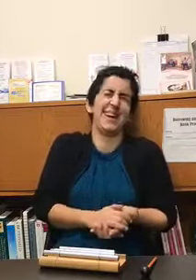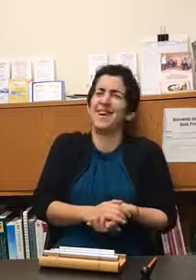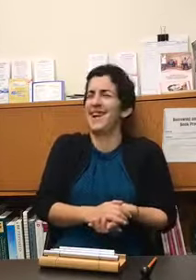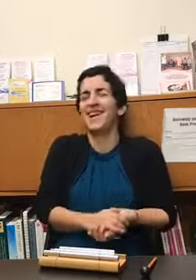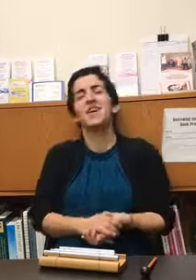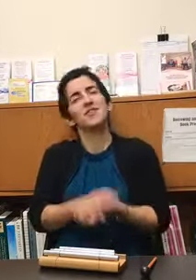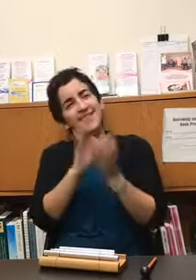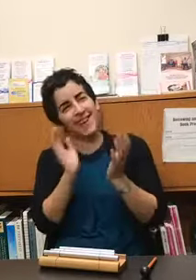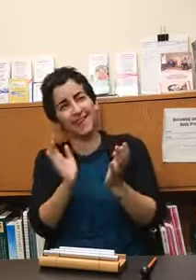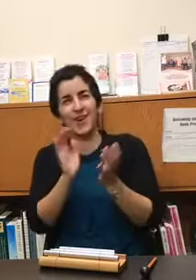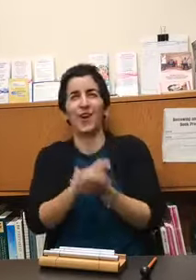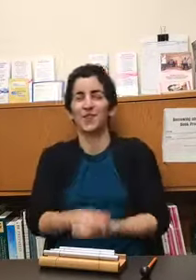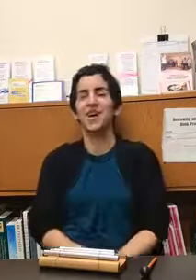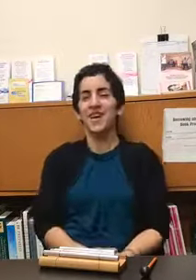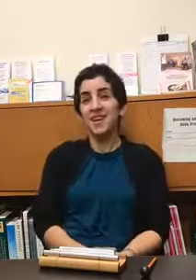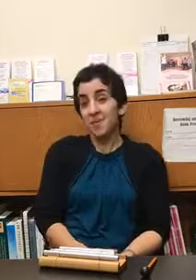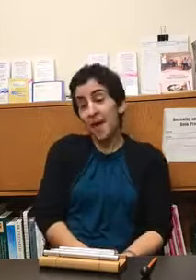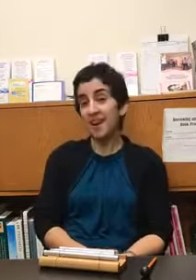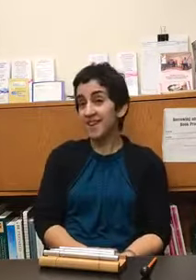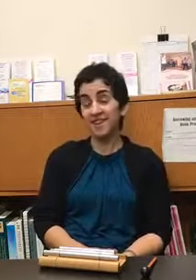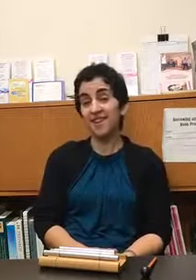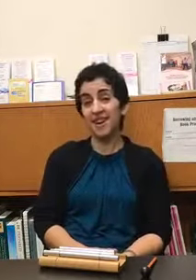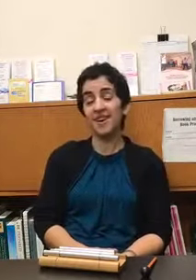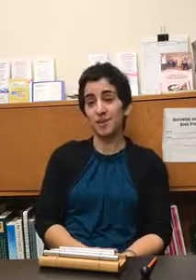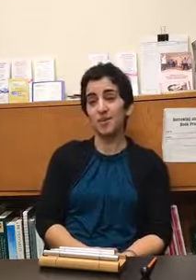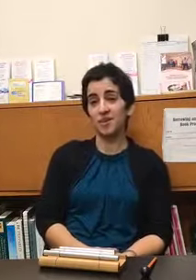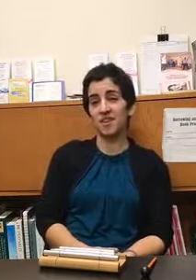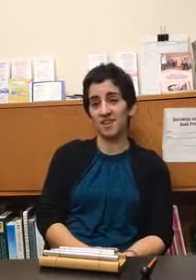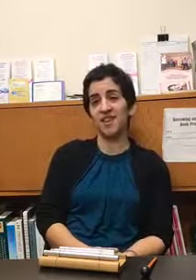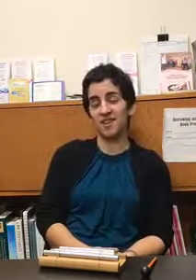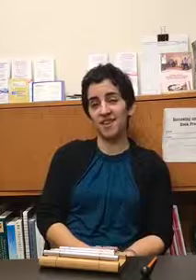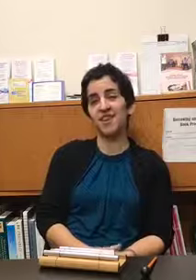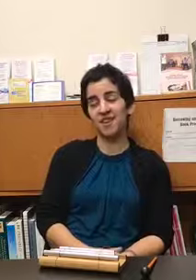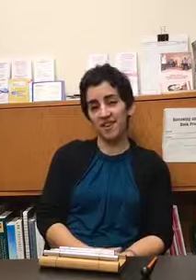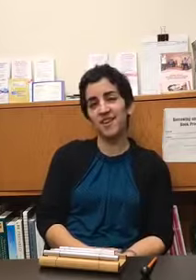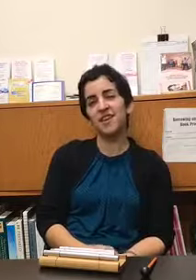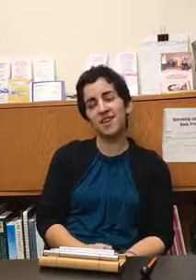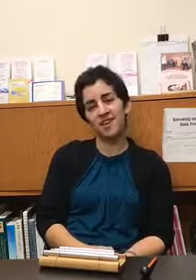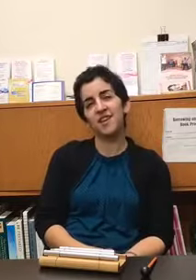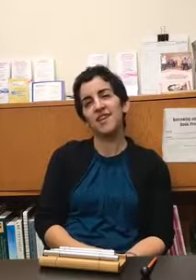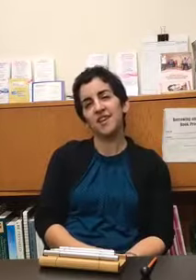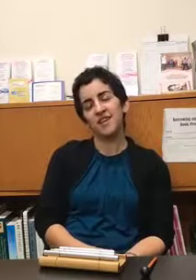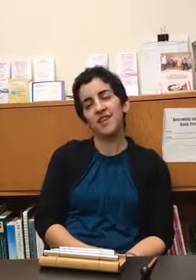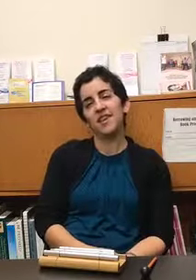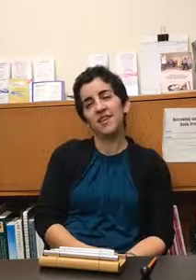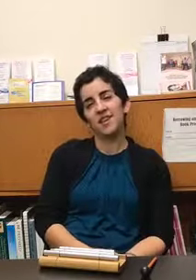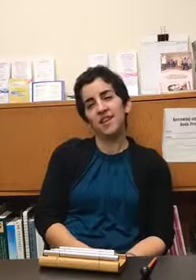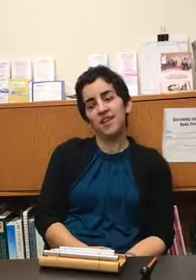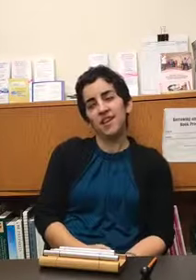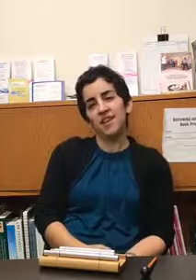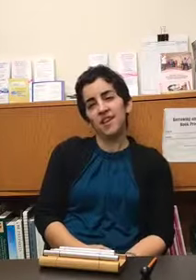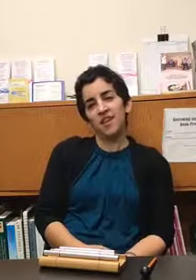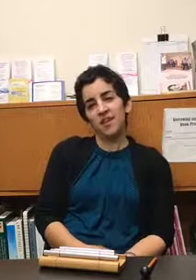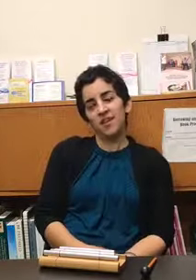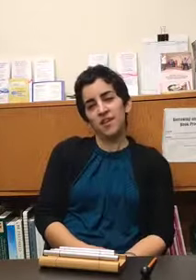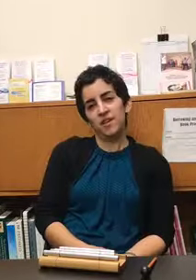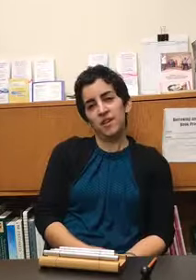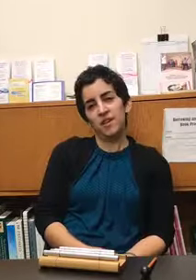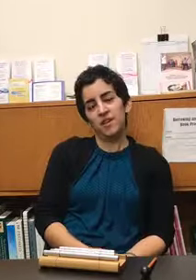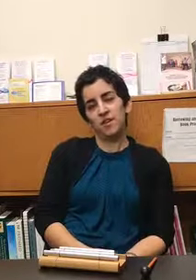live with to manage yeah absolutely and um and someone once told me that you know they